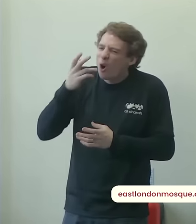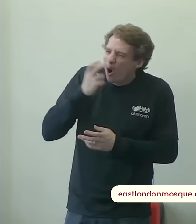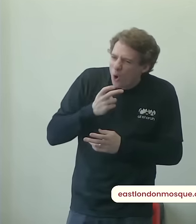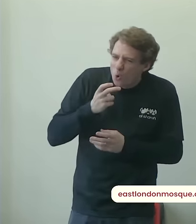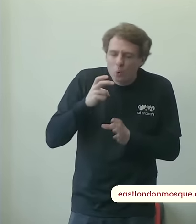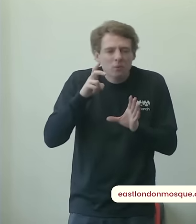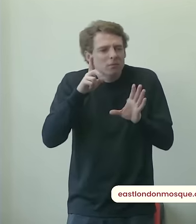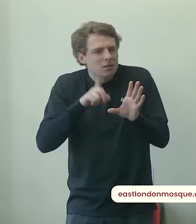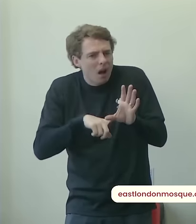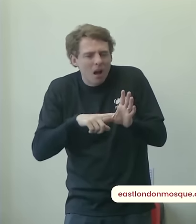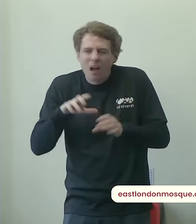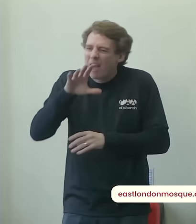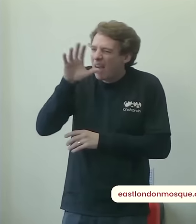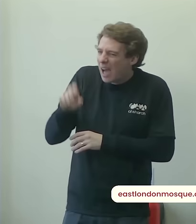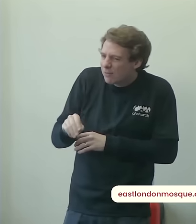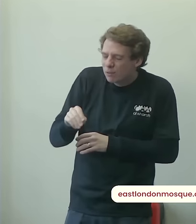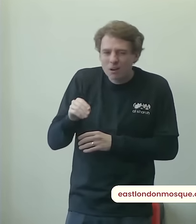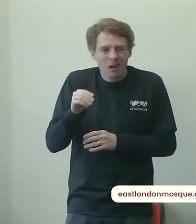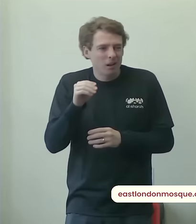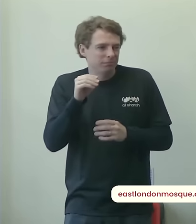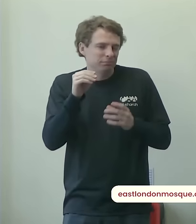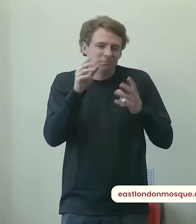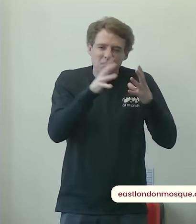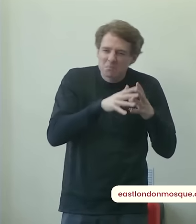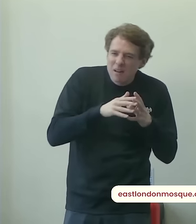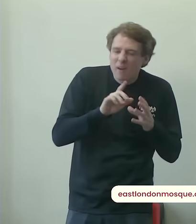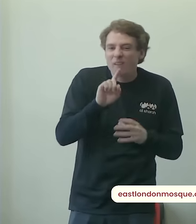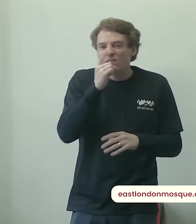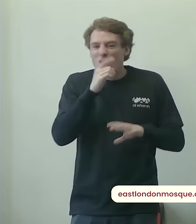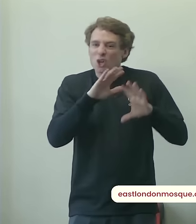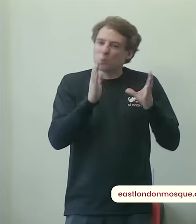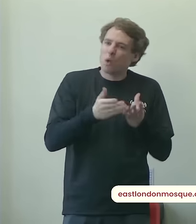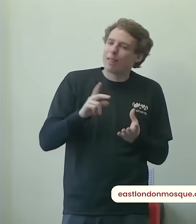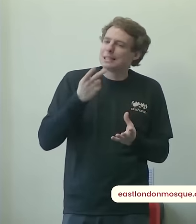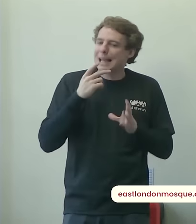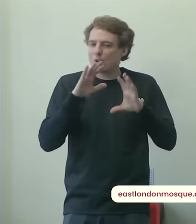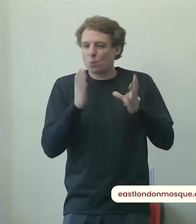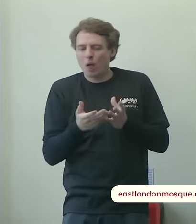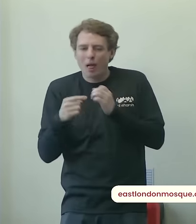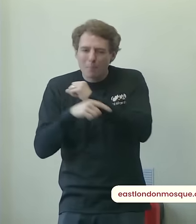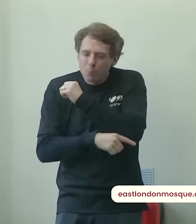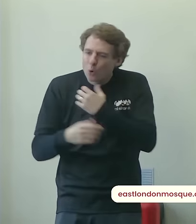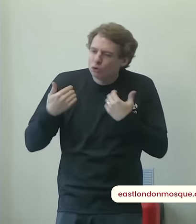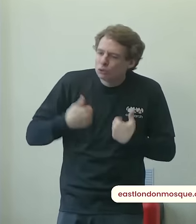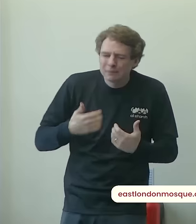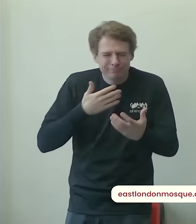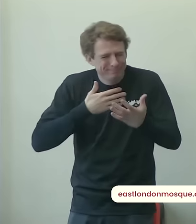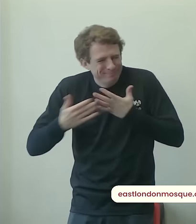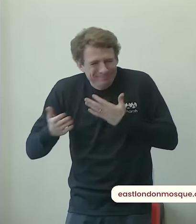first world there is nobody who can say i'm not being tested either a health matter either some other problem if you have all the wealth